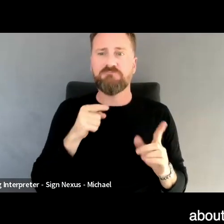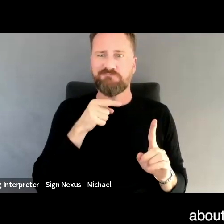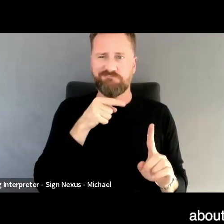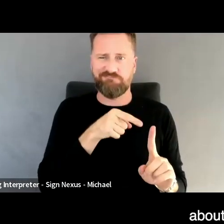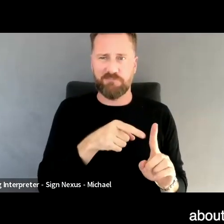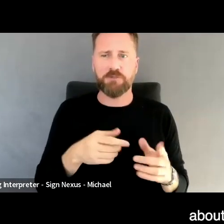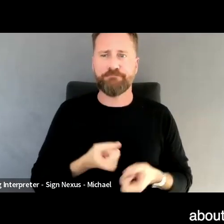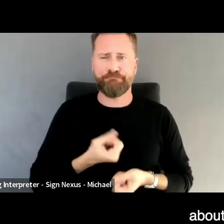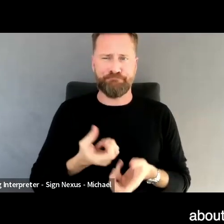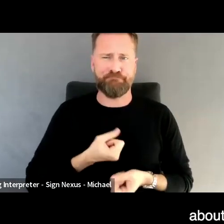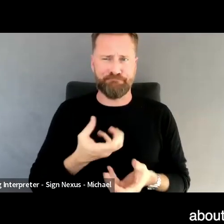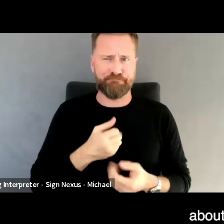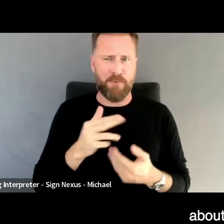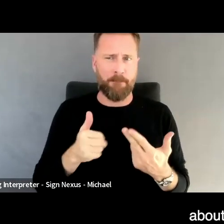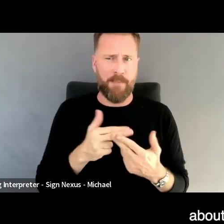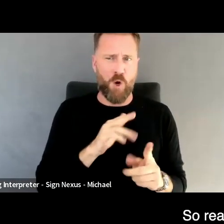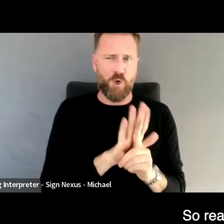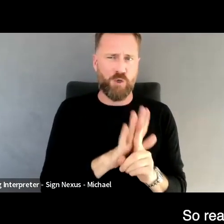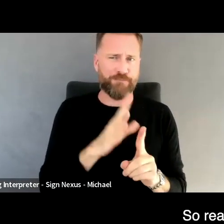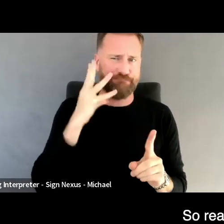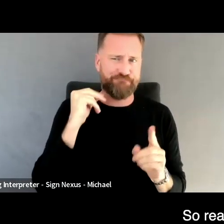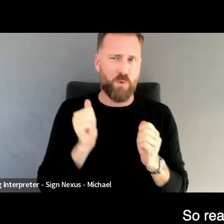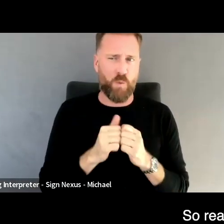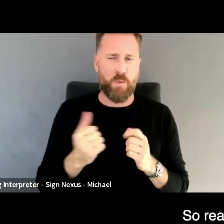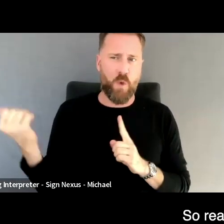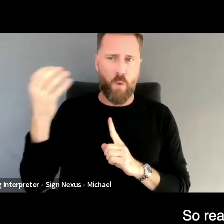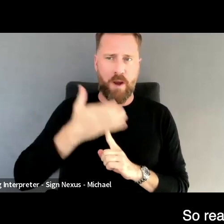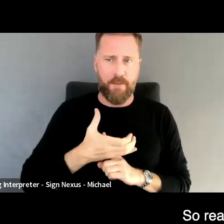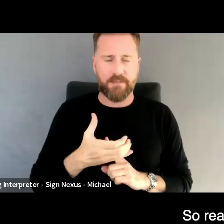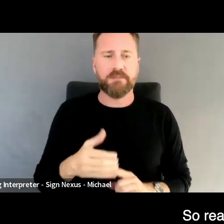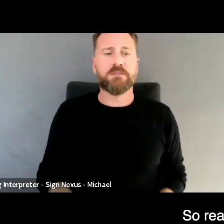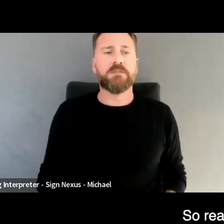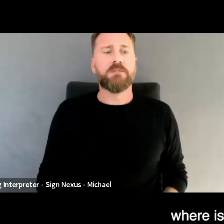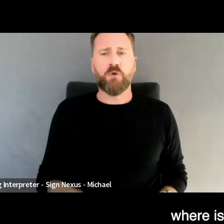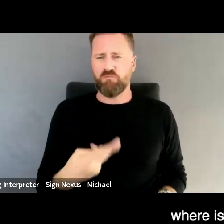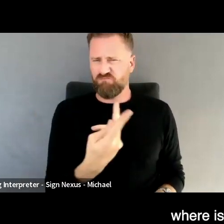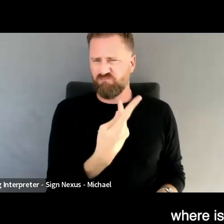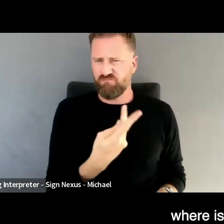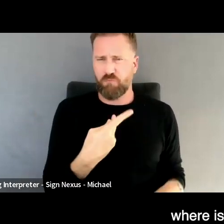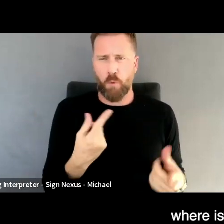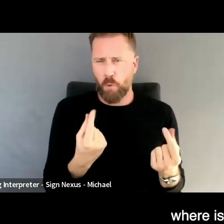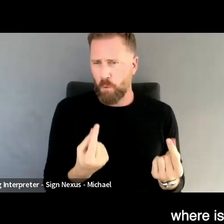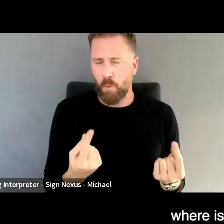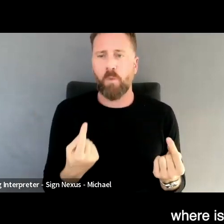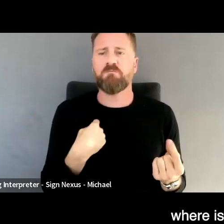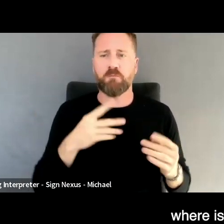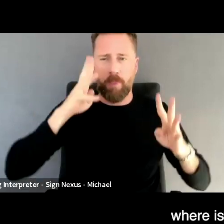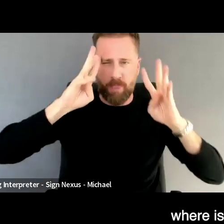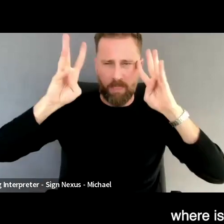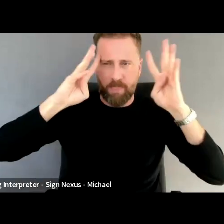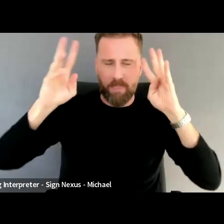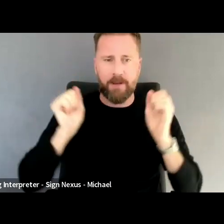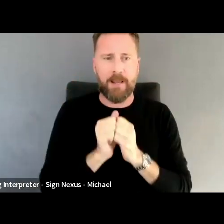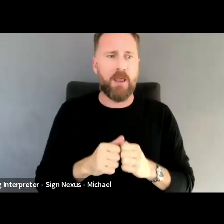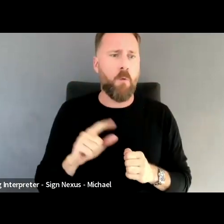wearables. And this was about ideation, so really understanding and ideating together. Where is it that these things work? Where